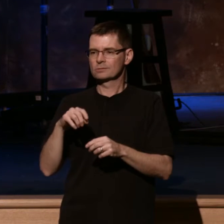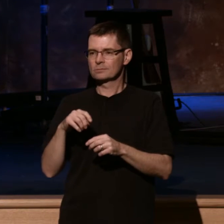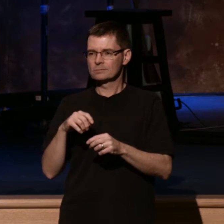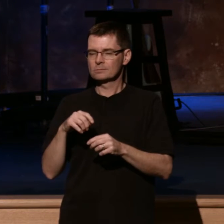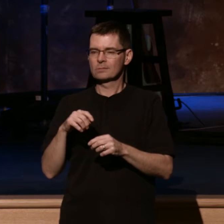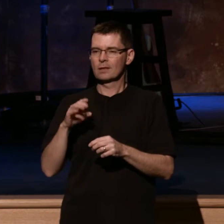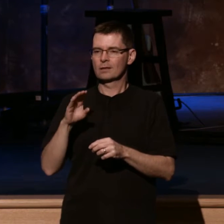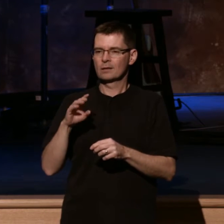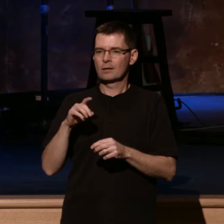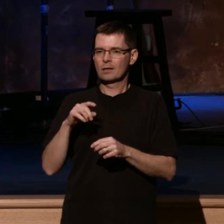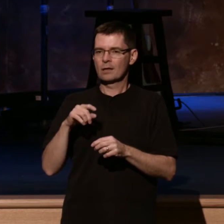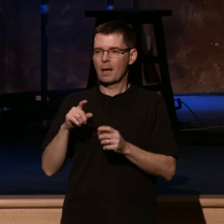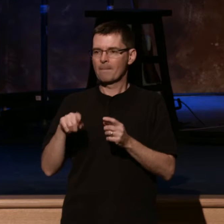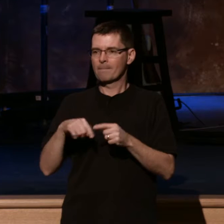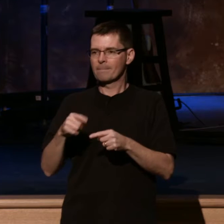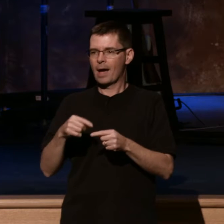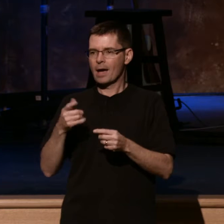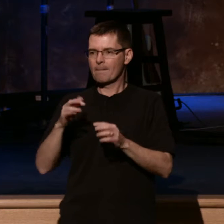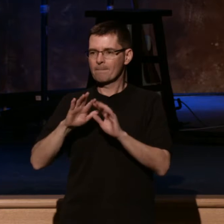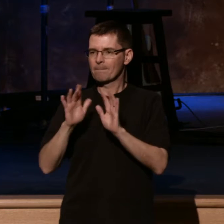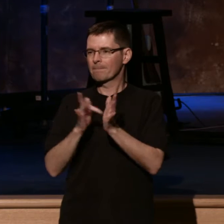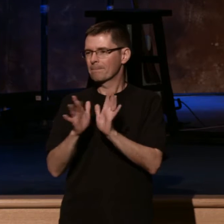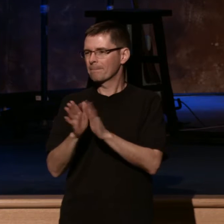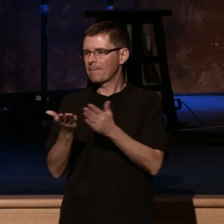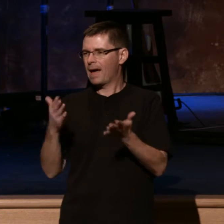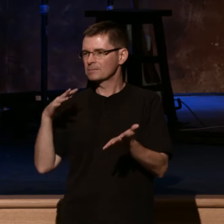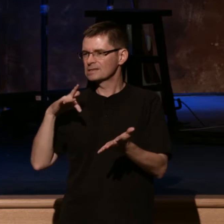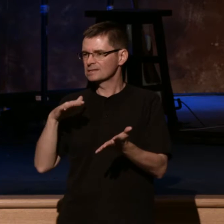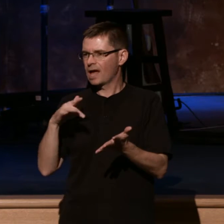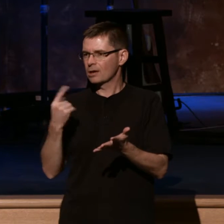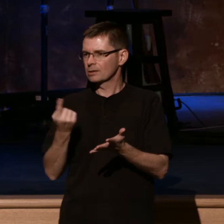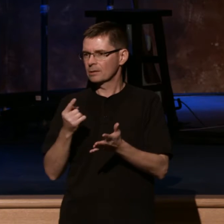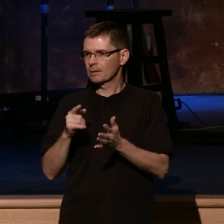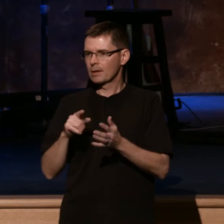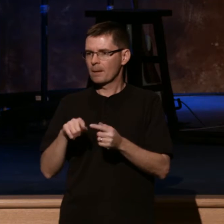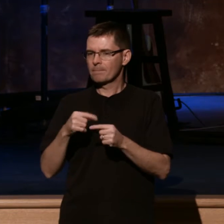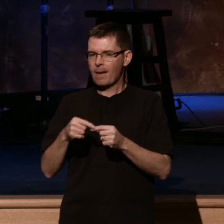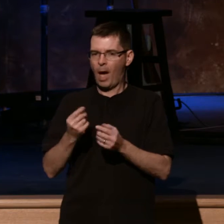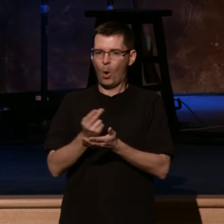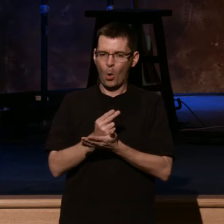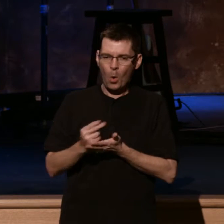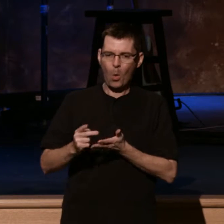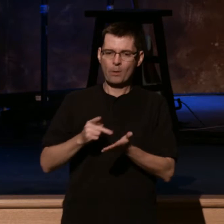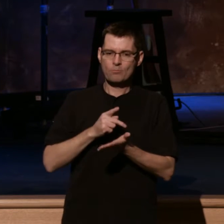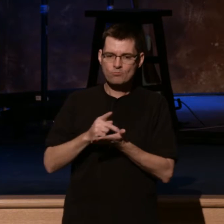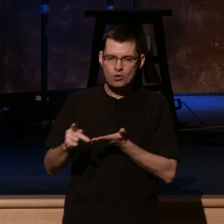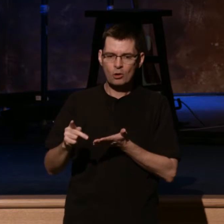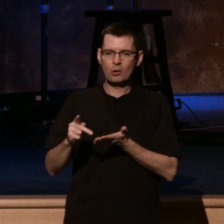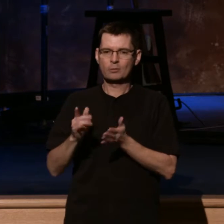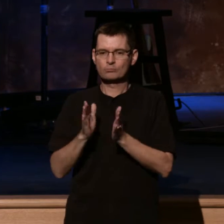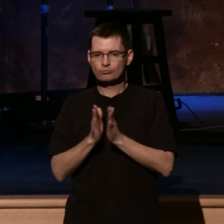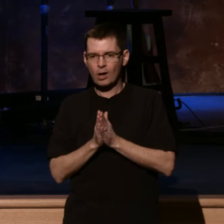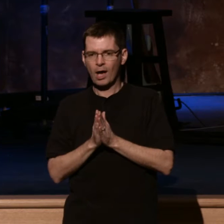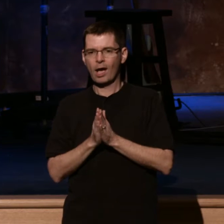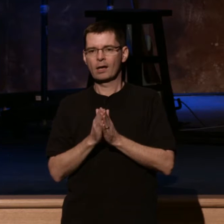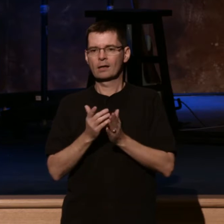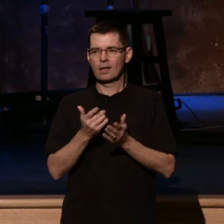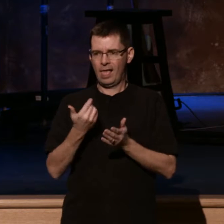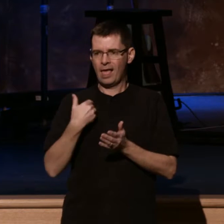meat to start your week every Monday around renewal and purity and prayer and holiness, revival. And so there are some CD cards